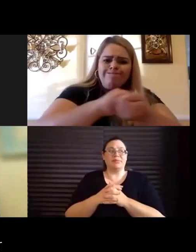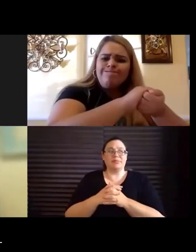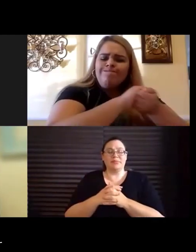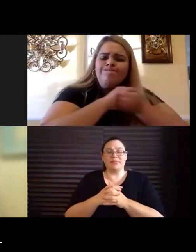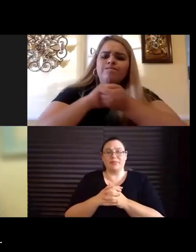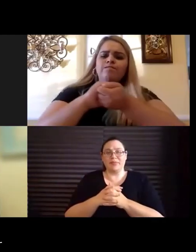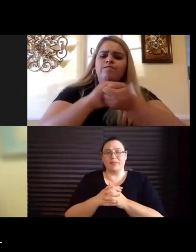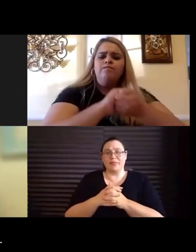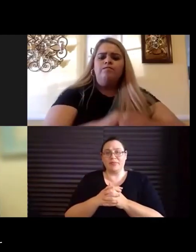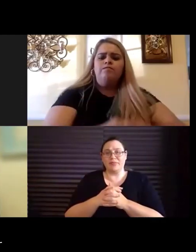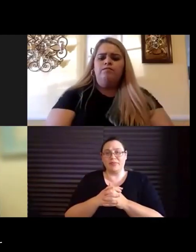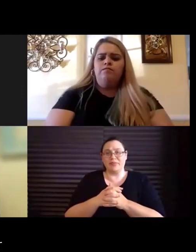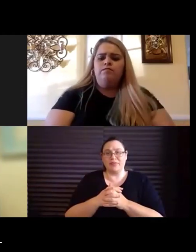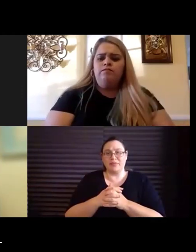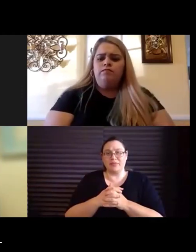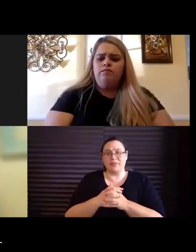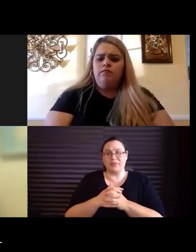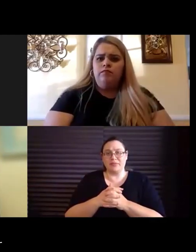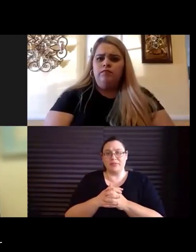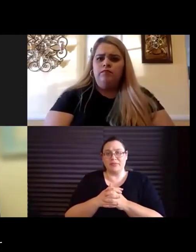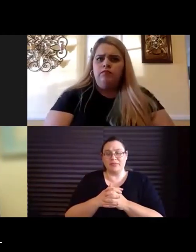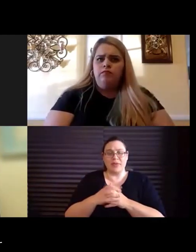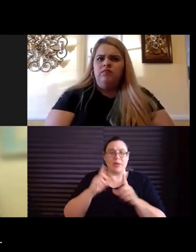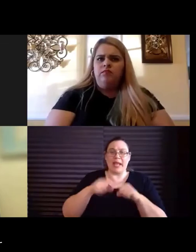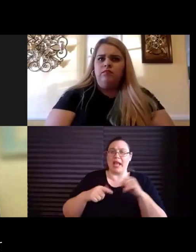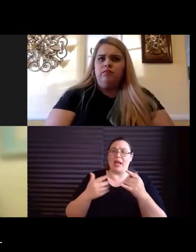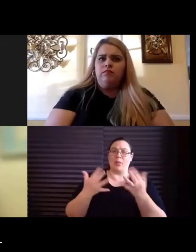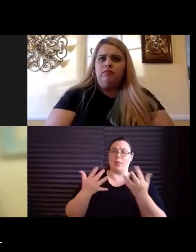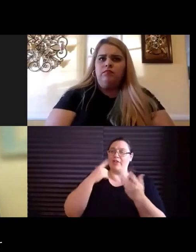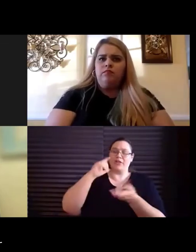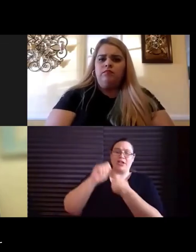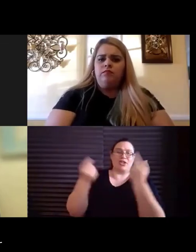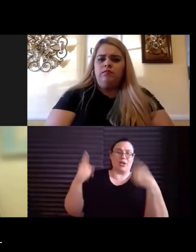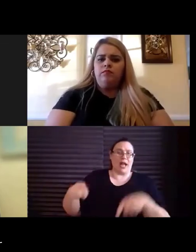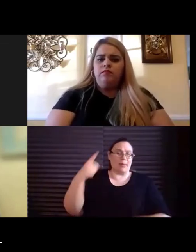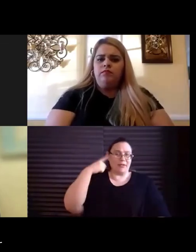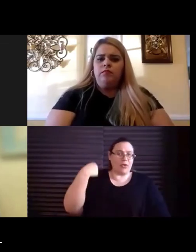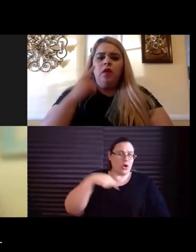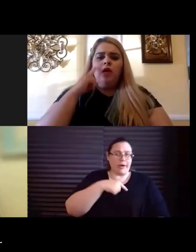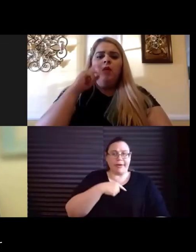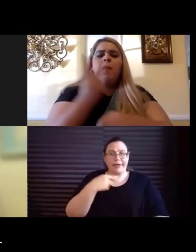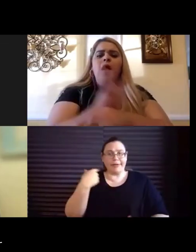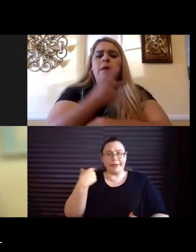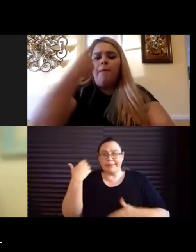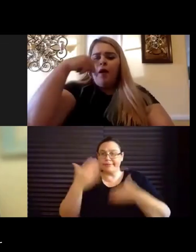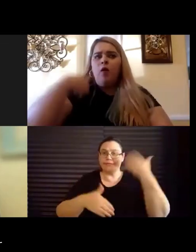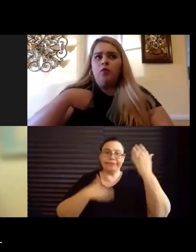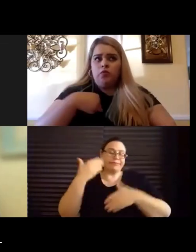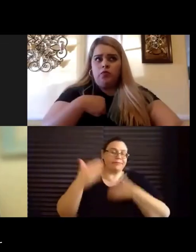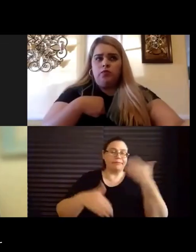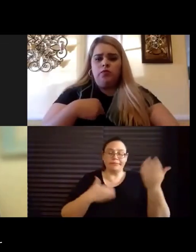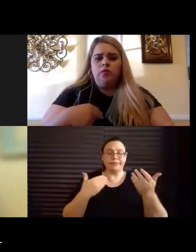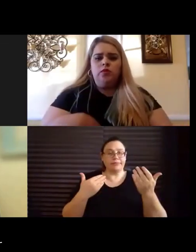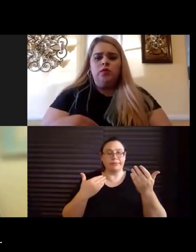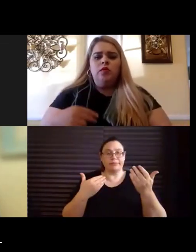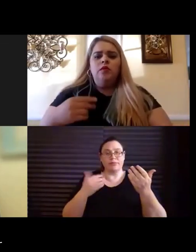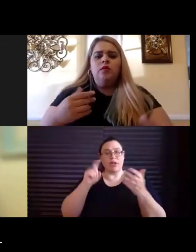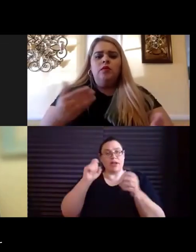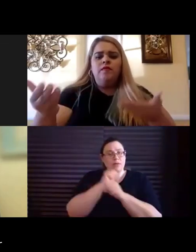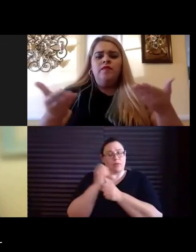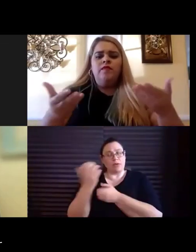charity for us and just go on like, you know, living out. You have to partner with us,